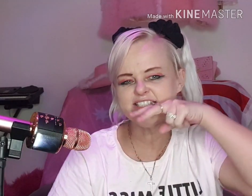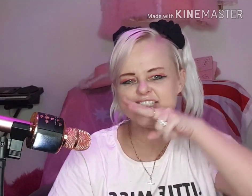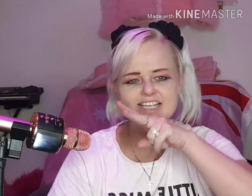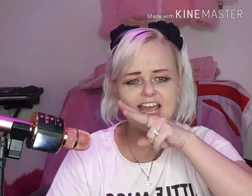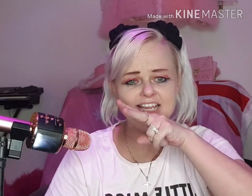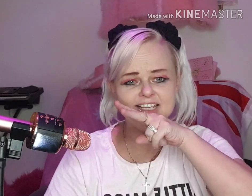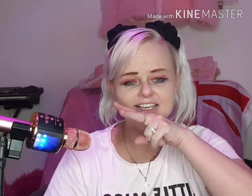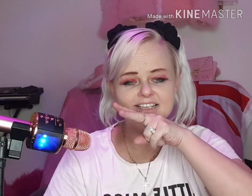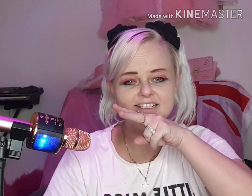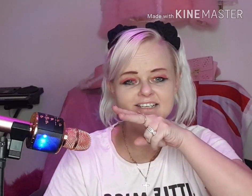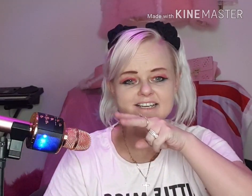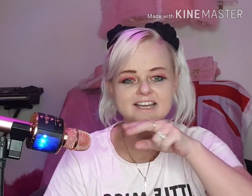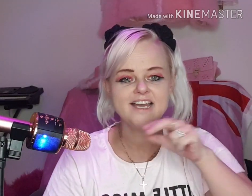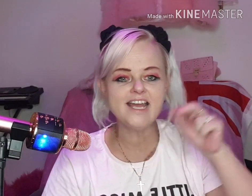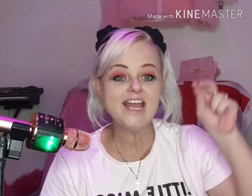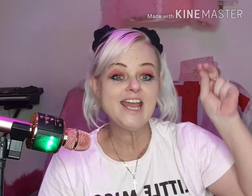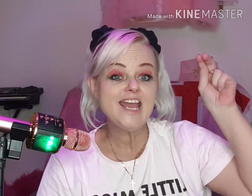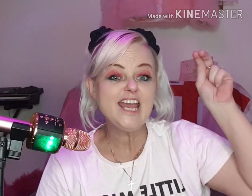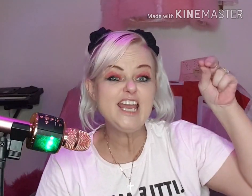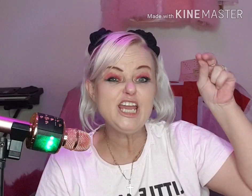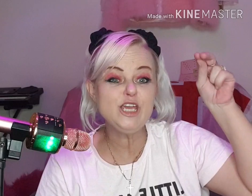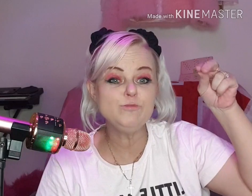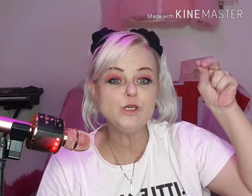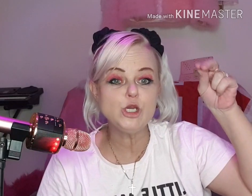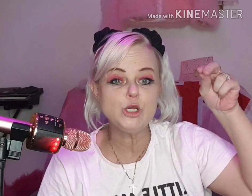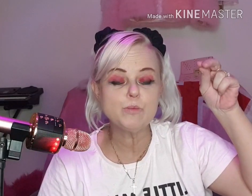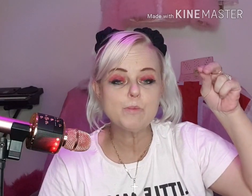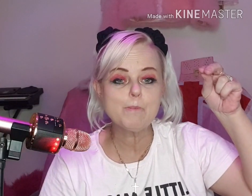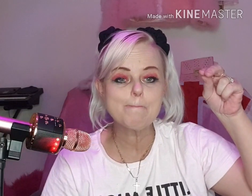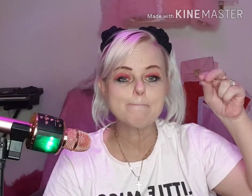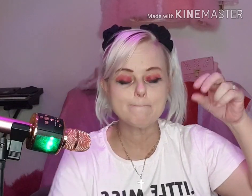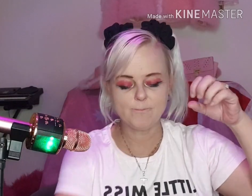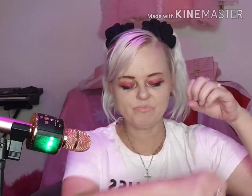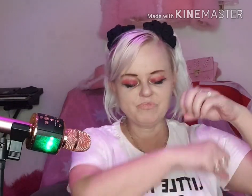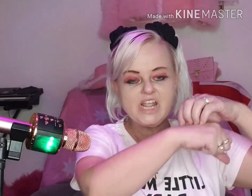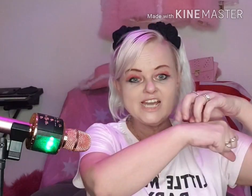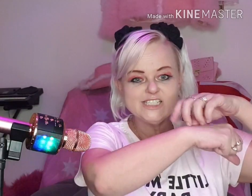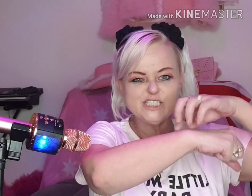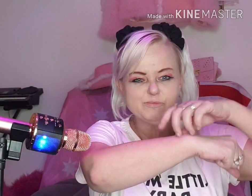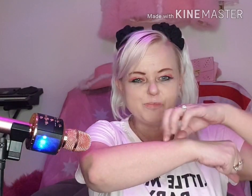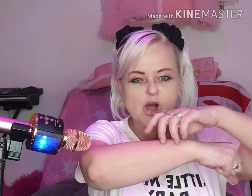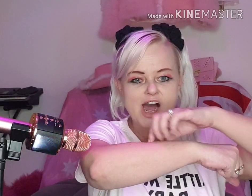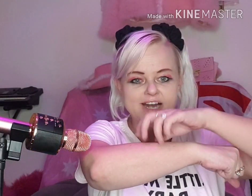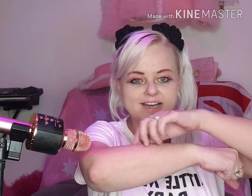snake, emu, spider.